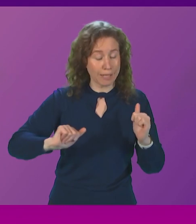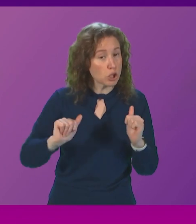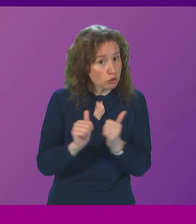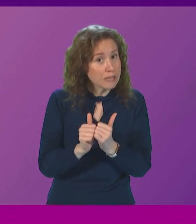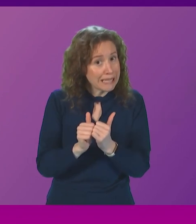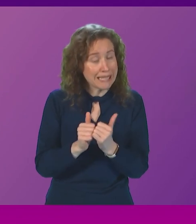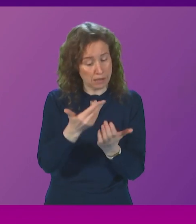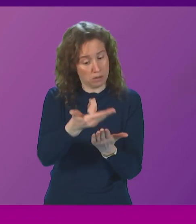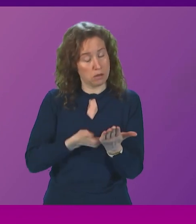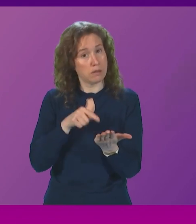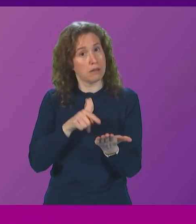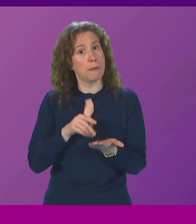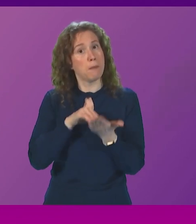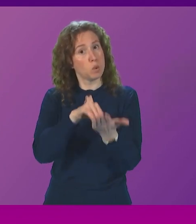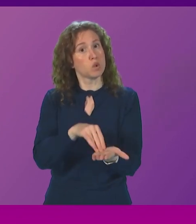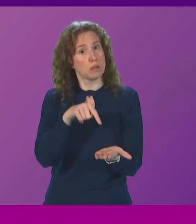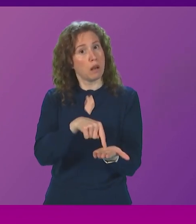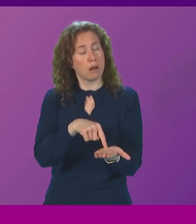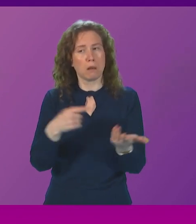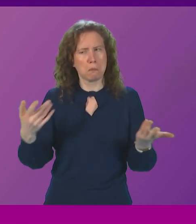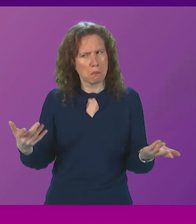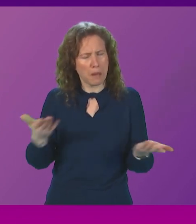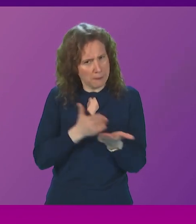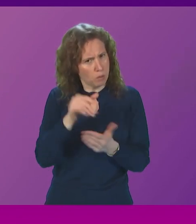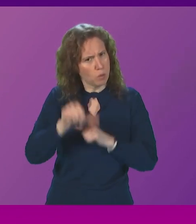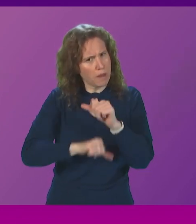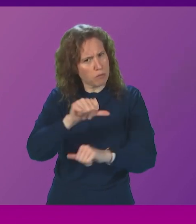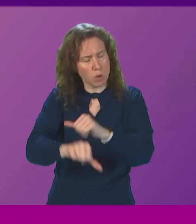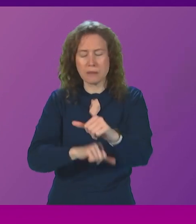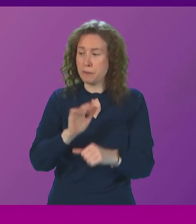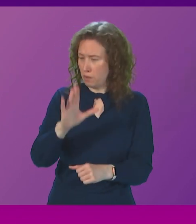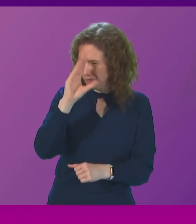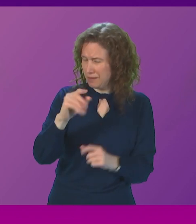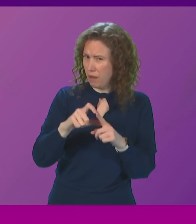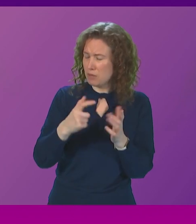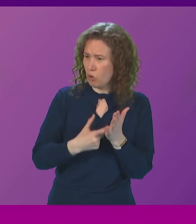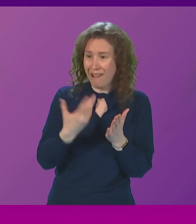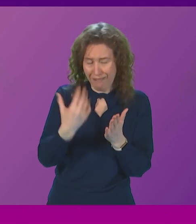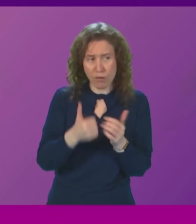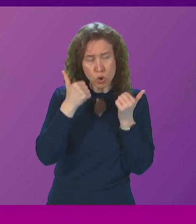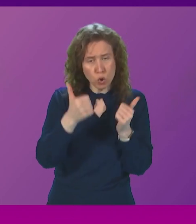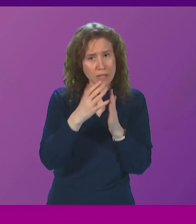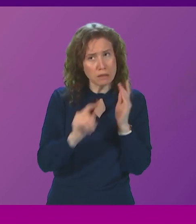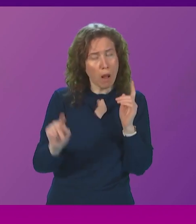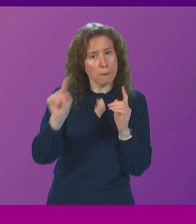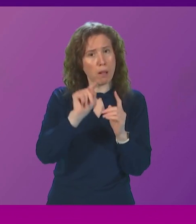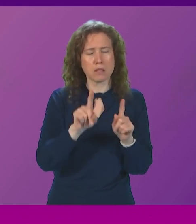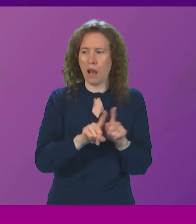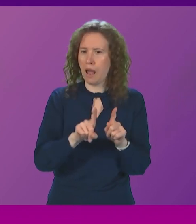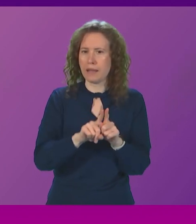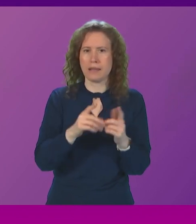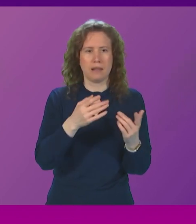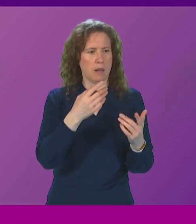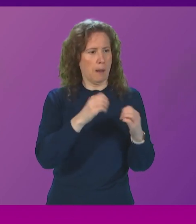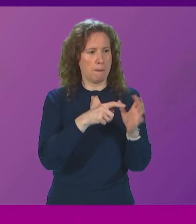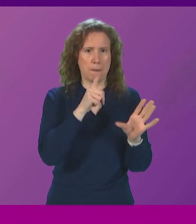to that motion. And what I would say to Douglas Ross is there are good examples of, for example, Lamlash Bay,